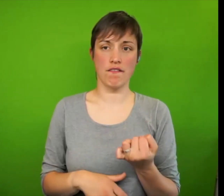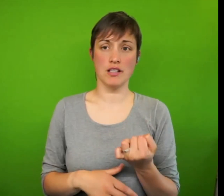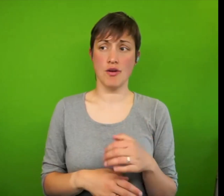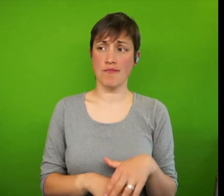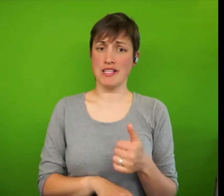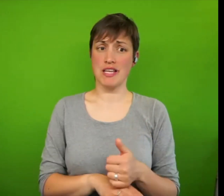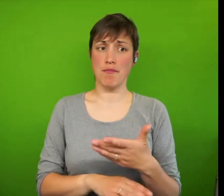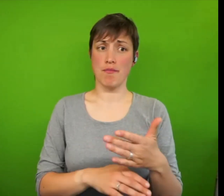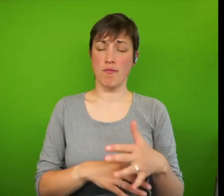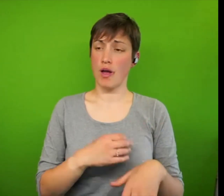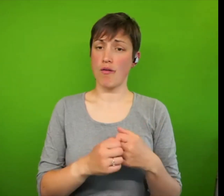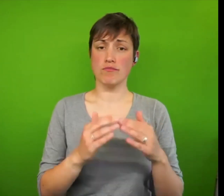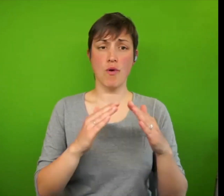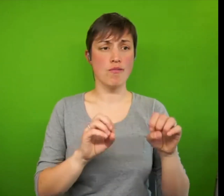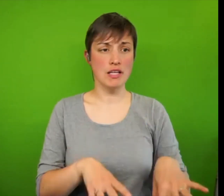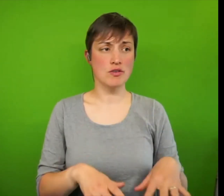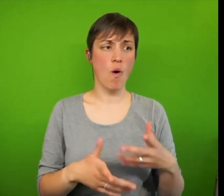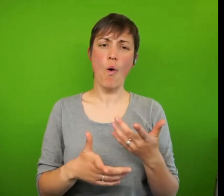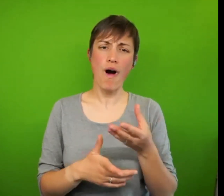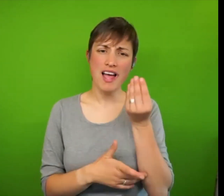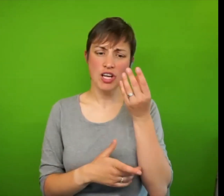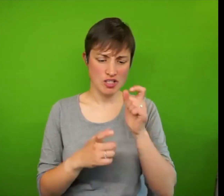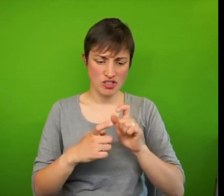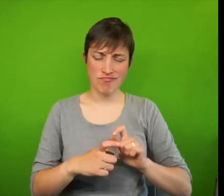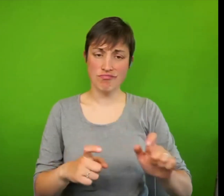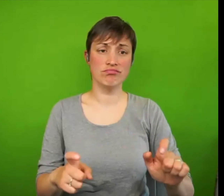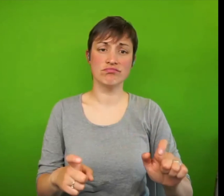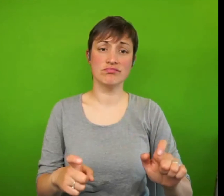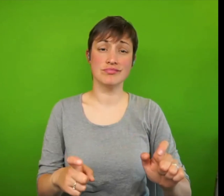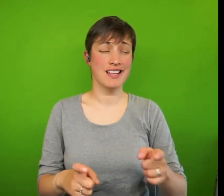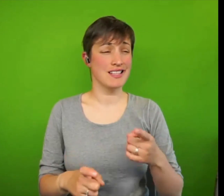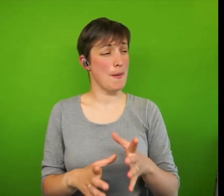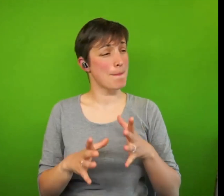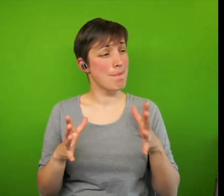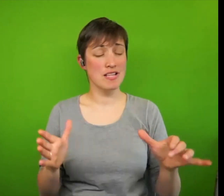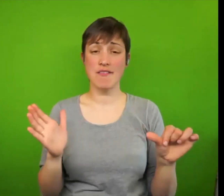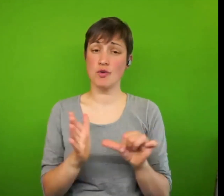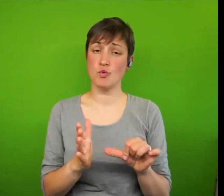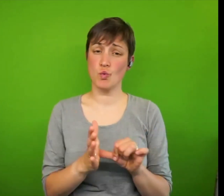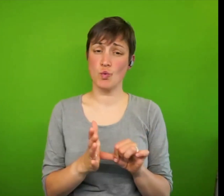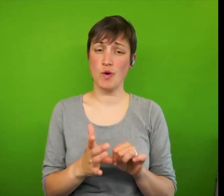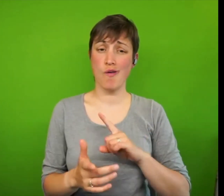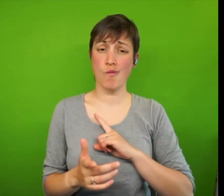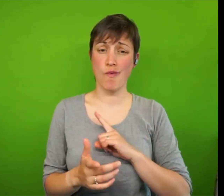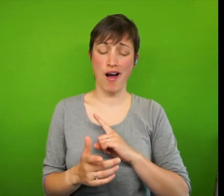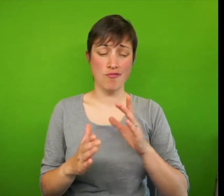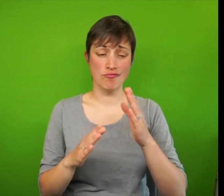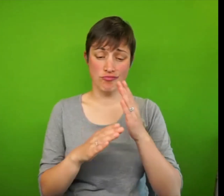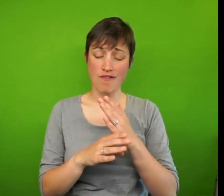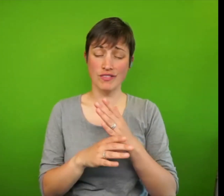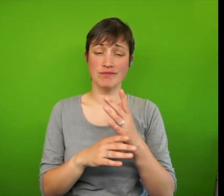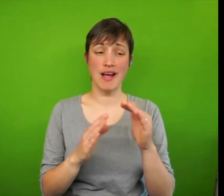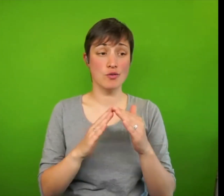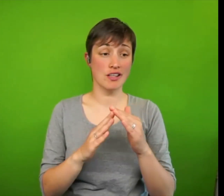or I don't carry on with my education. This is a huge issue, as I can't afford private housing because of my low income.